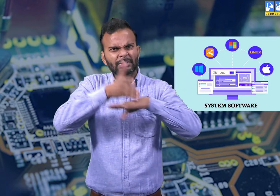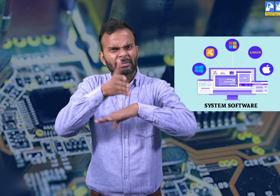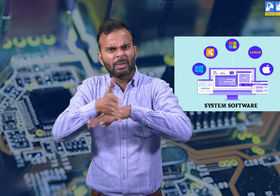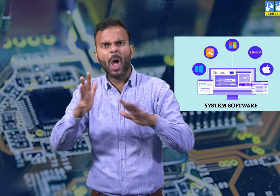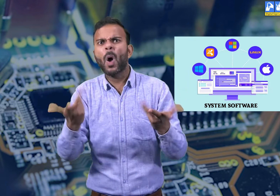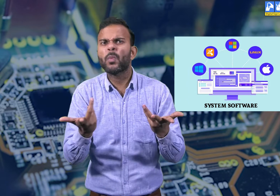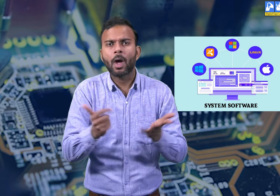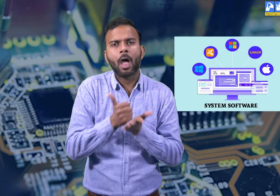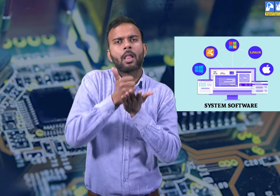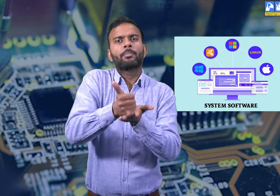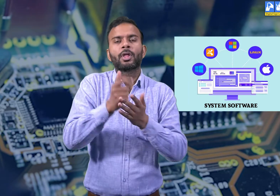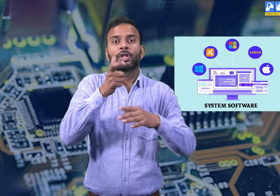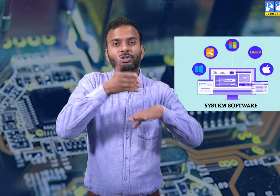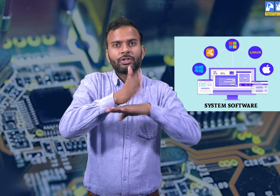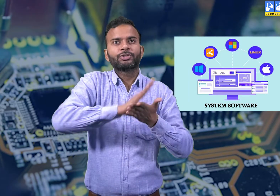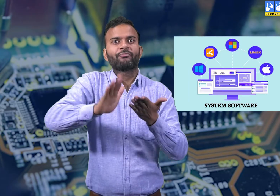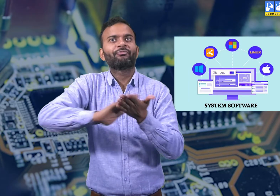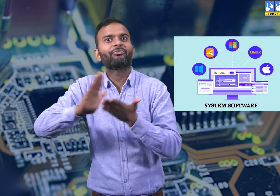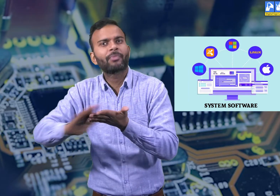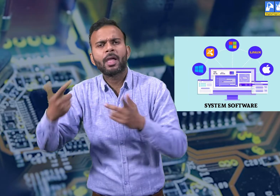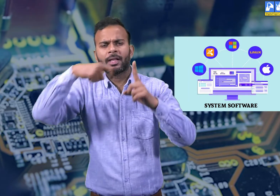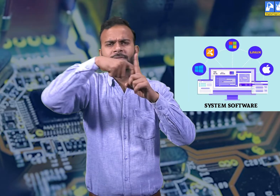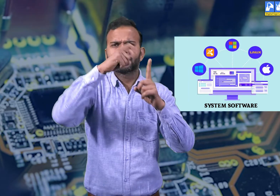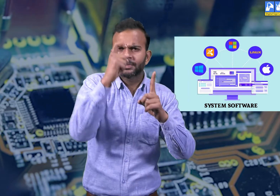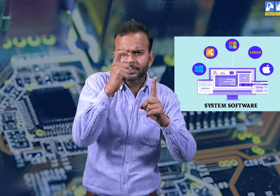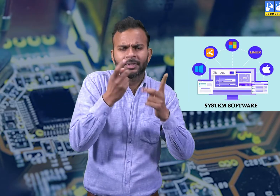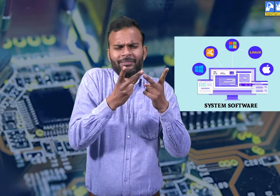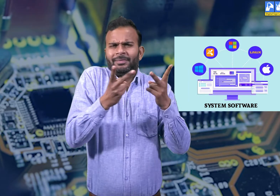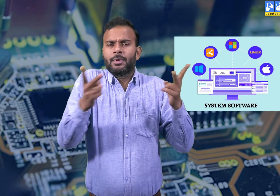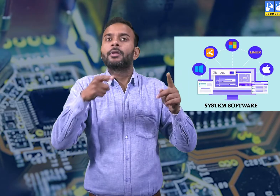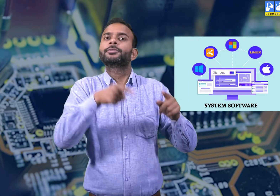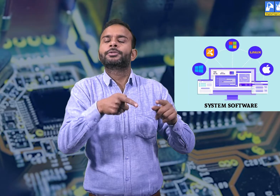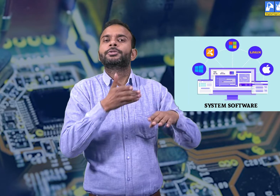This is the functioning of system software. Whereas,